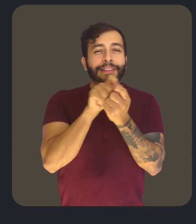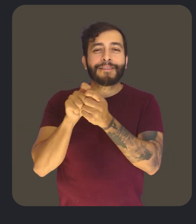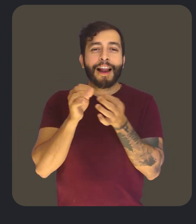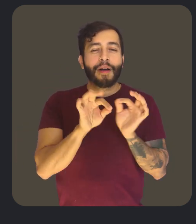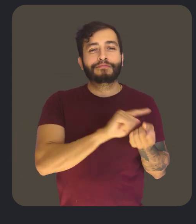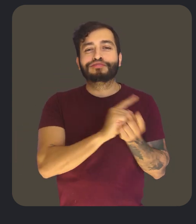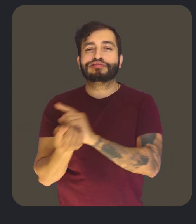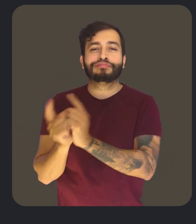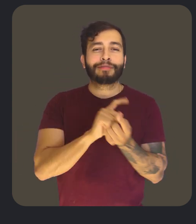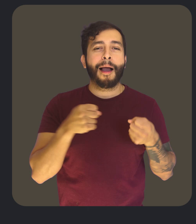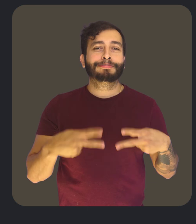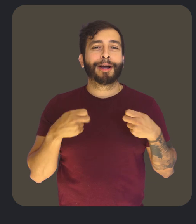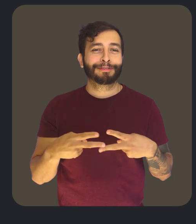translate to and from certain languages.